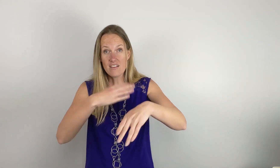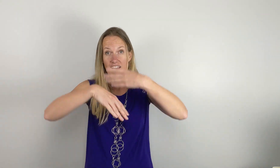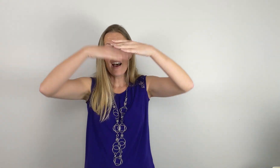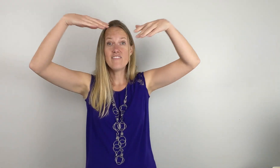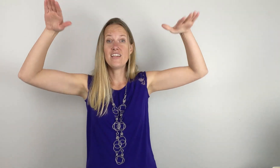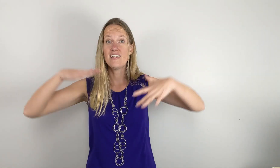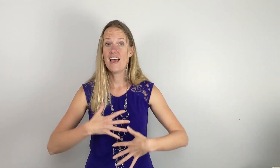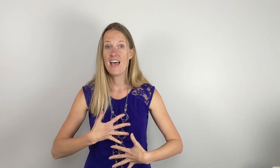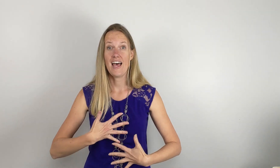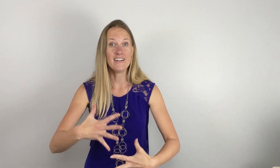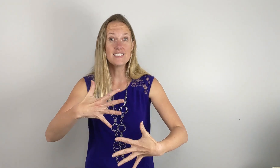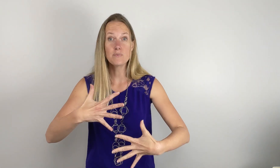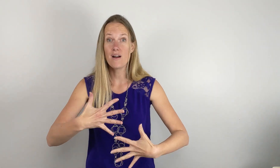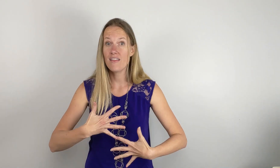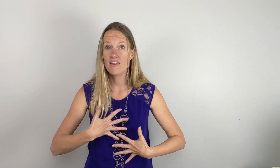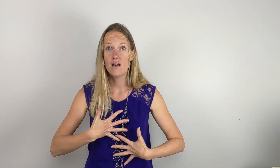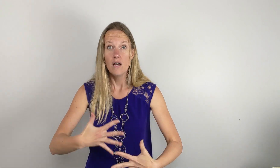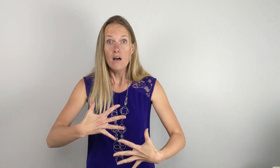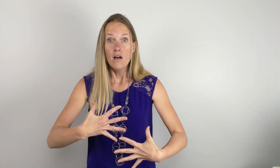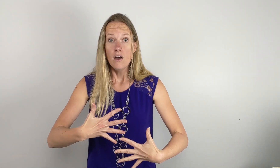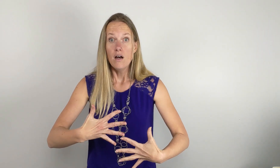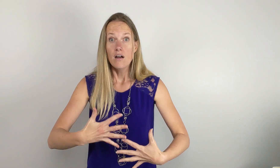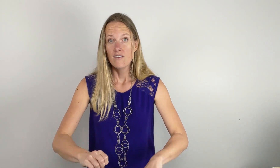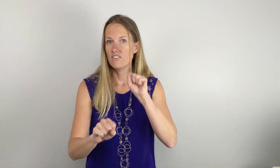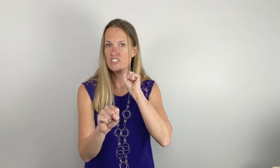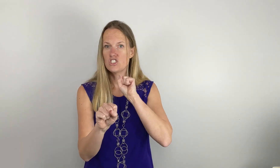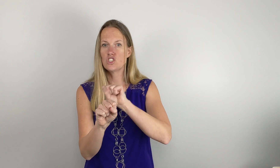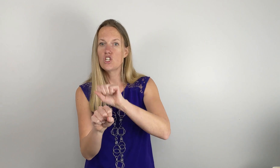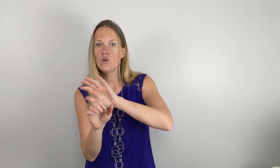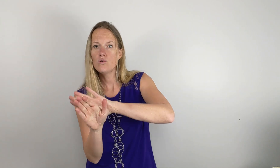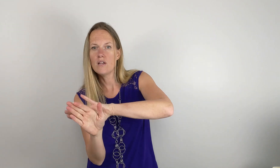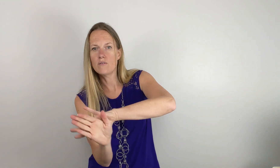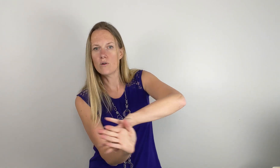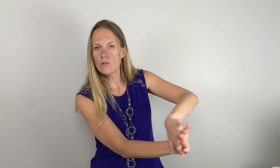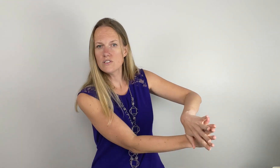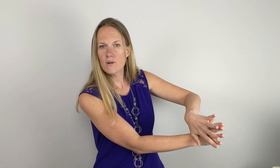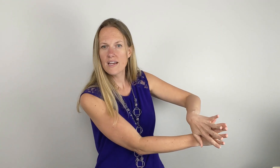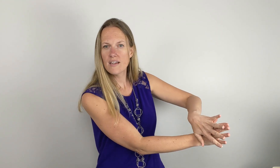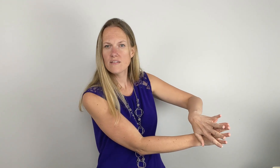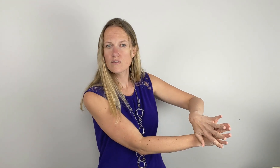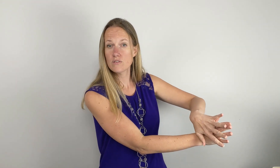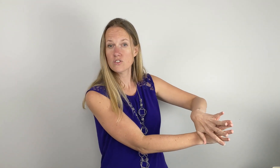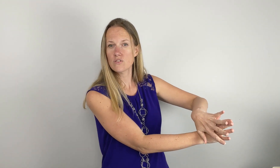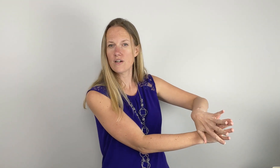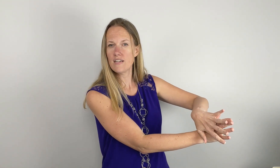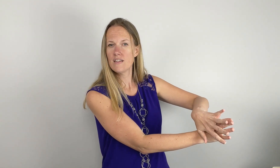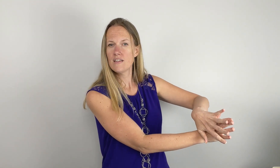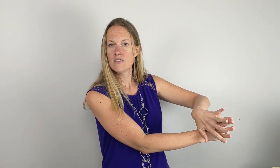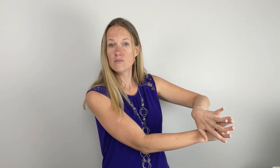all of heaven held its breath. For the stone that rolled away, or it was, sorry, the